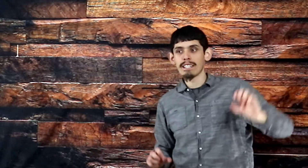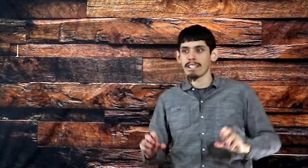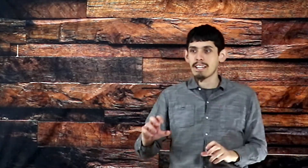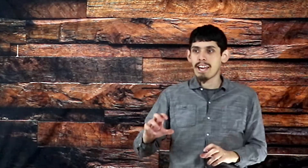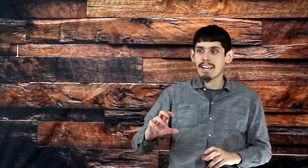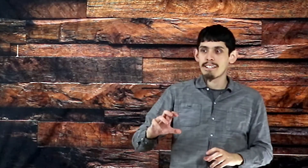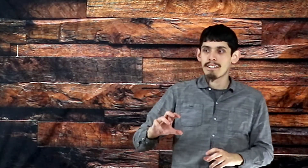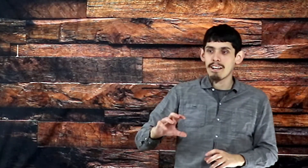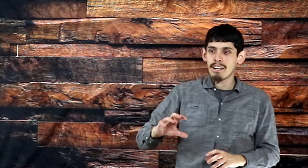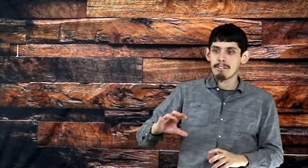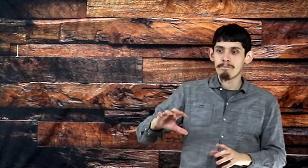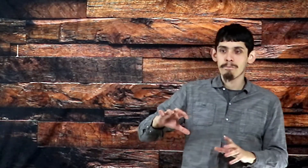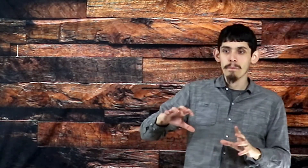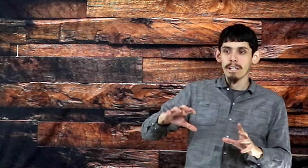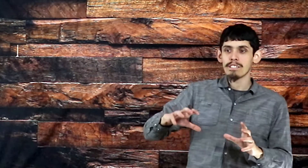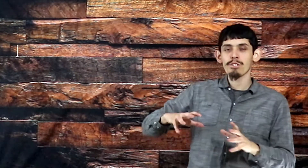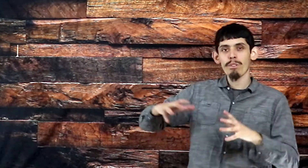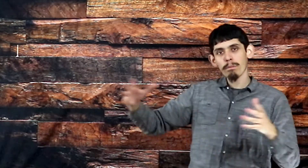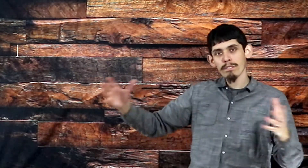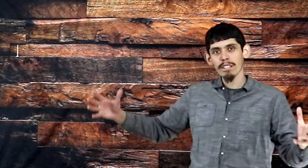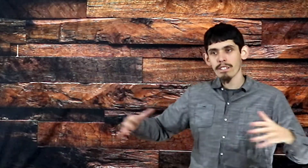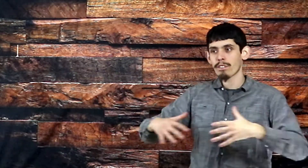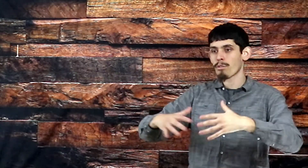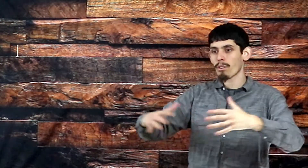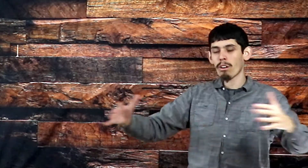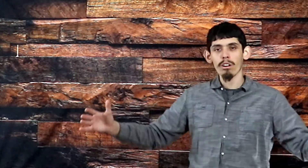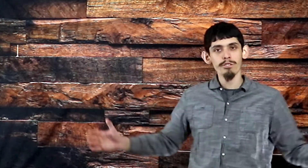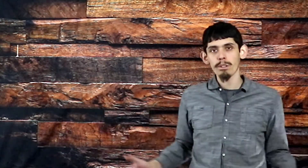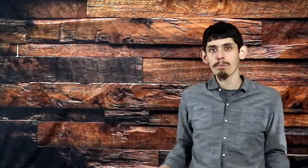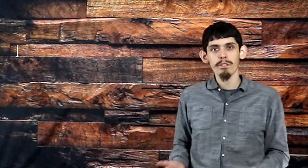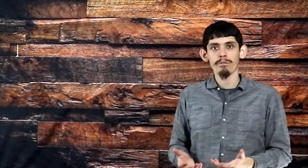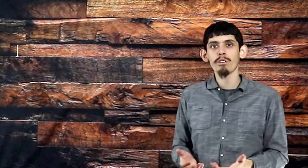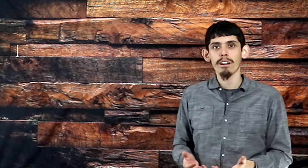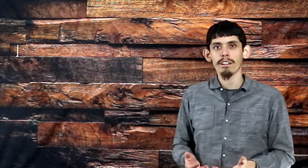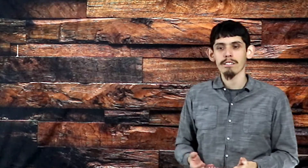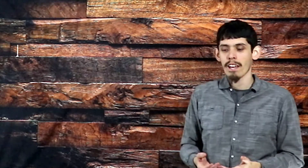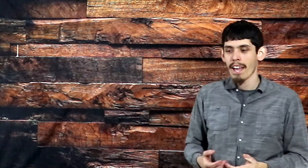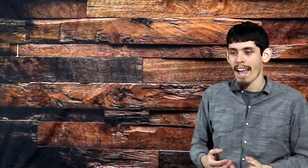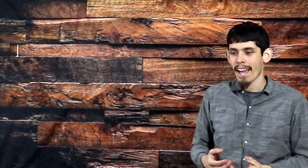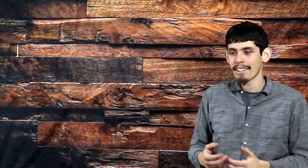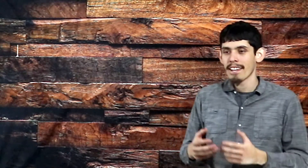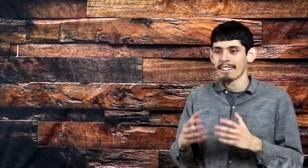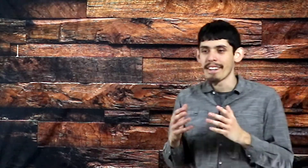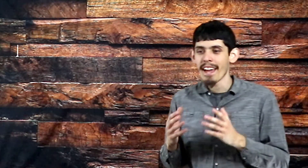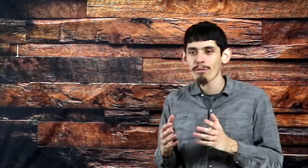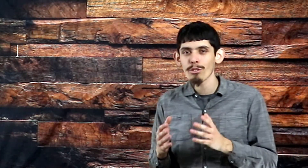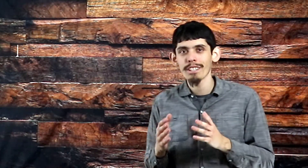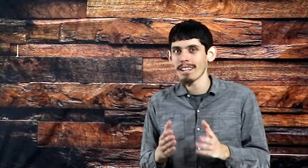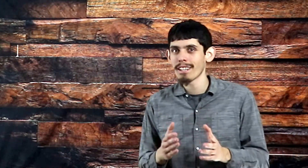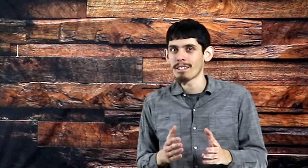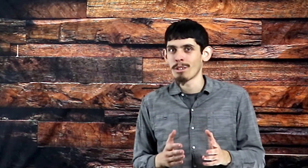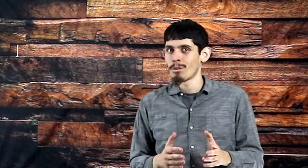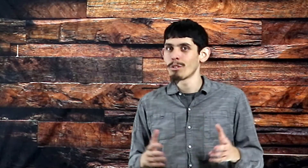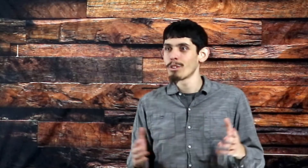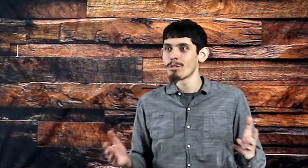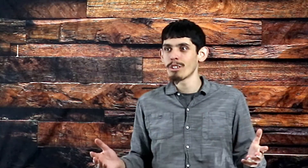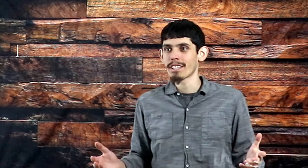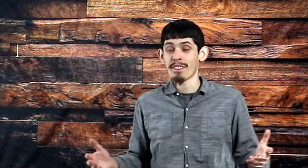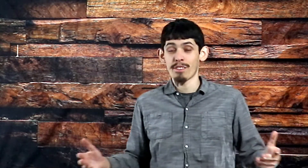And He's just represented throughout all scriptures for us. And never again will you look at this